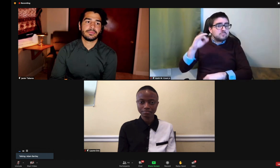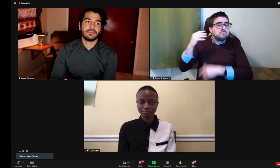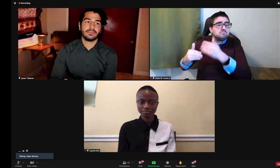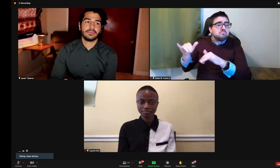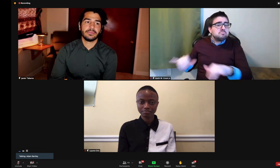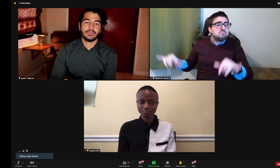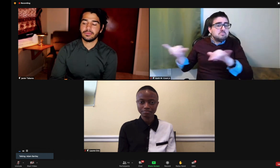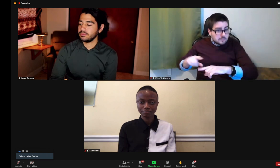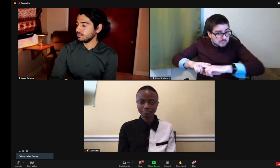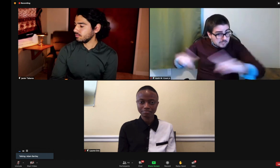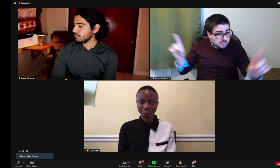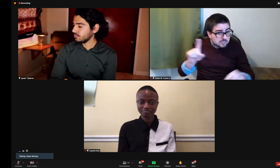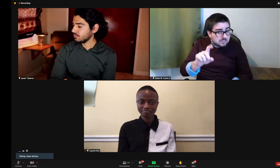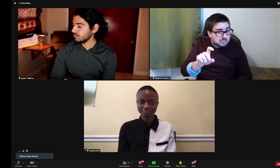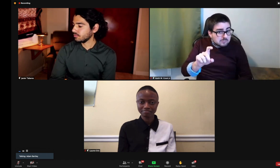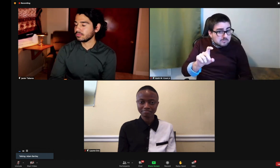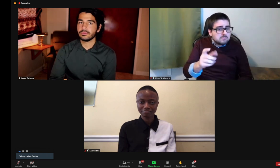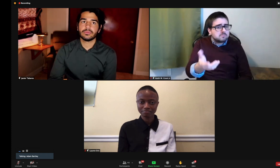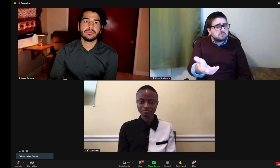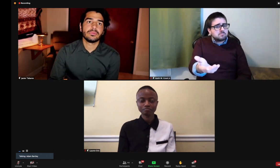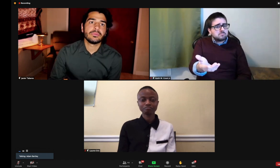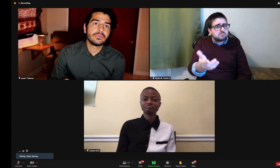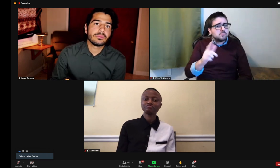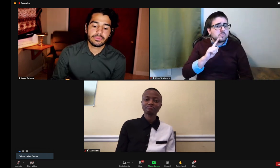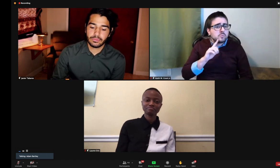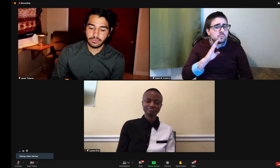And how different was that than the pre-COVID post-production?